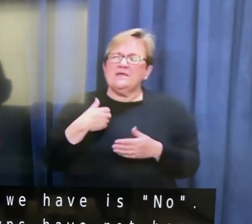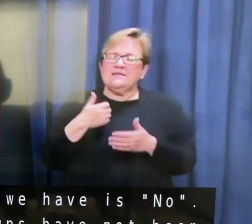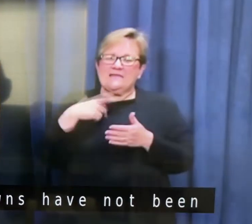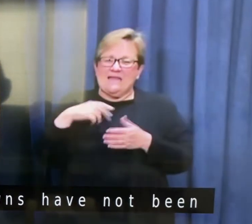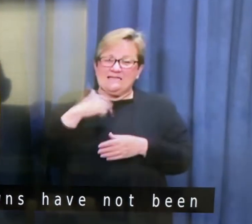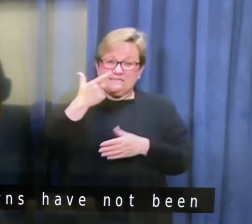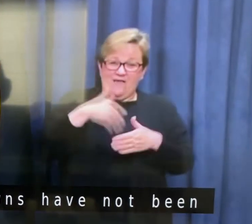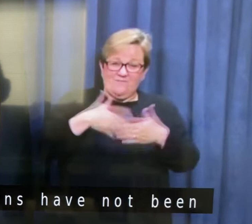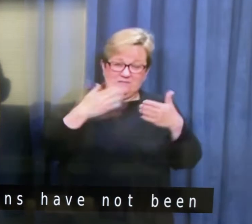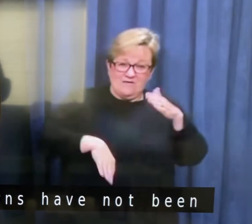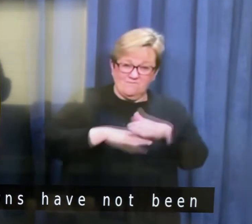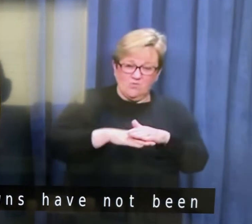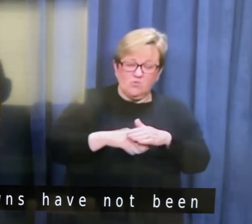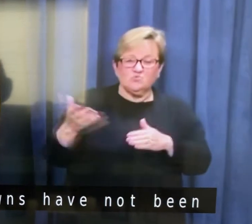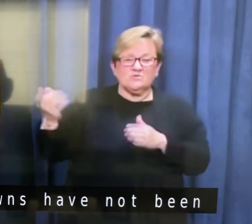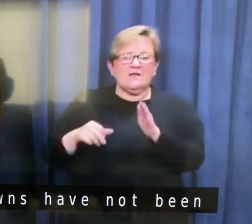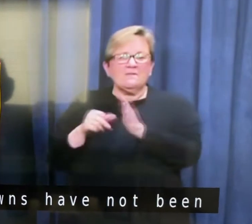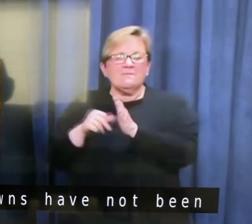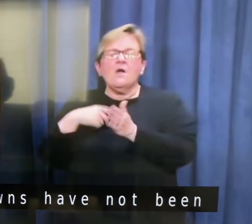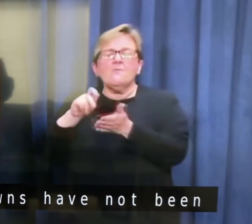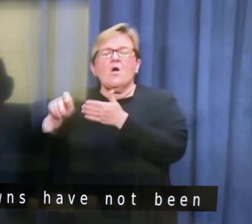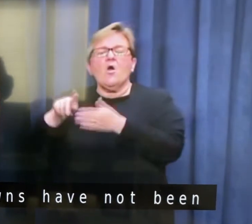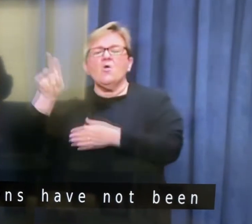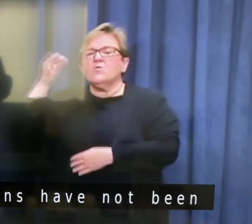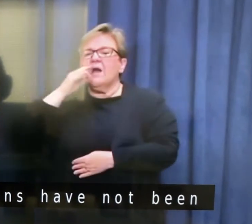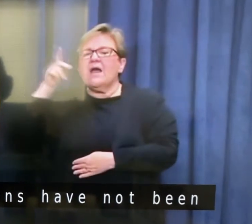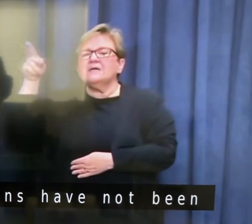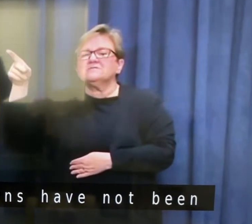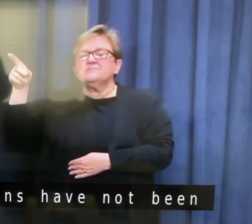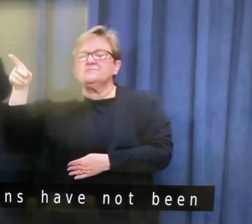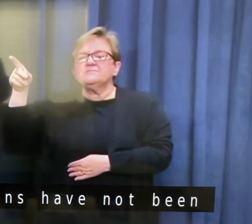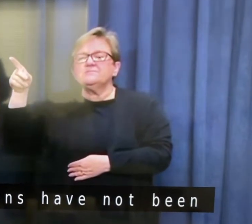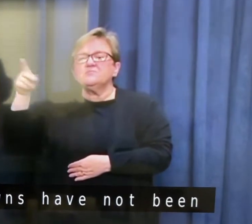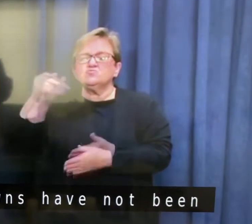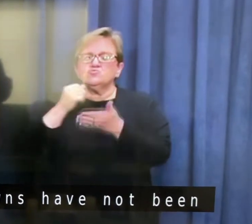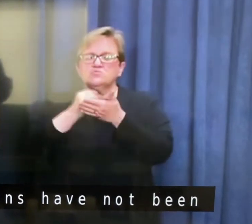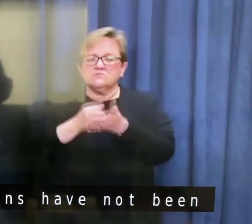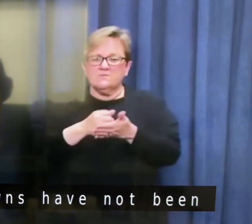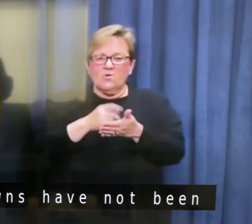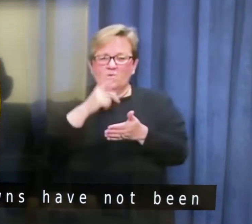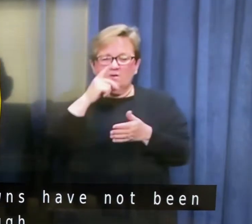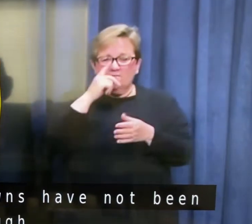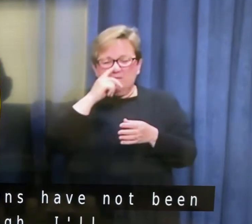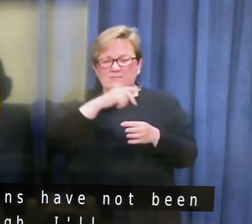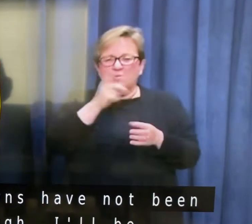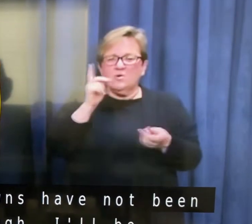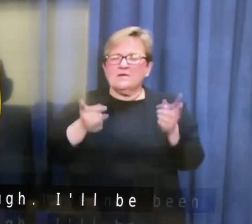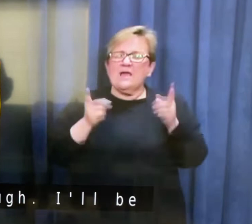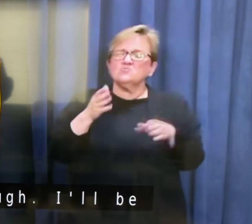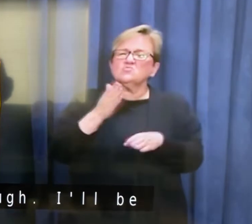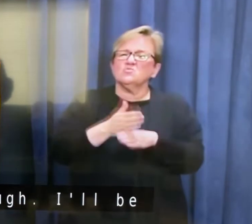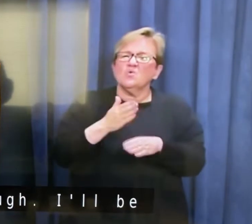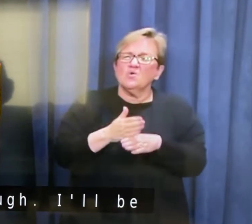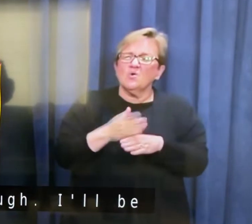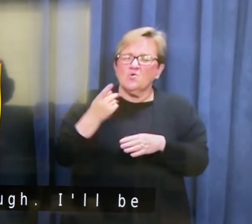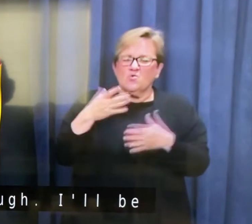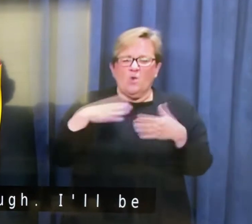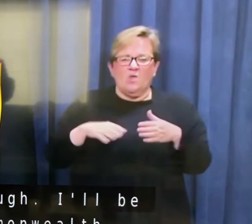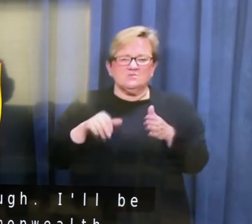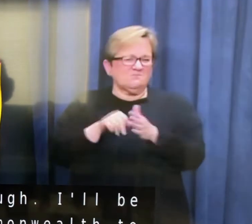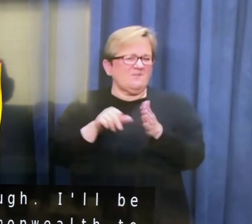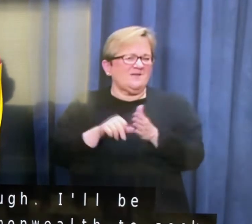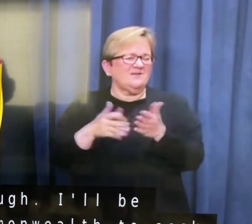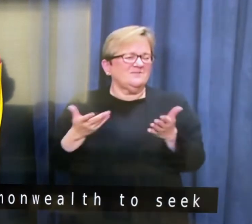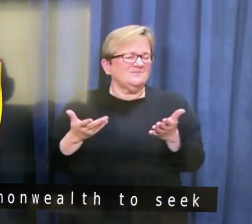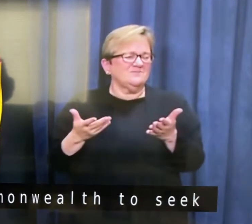but I'll be writing to the Commonwealth to seek their support for support for casual employees and employees who lost income